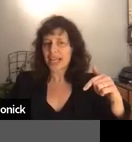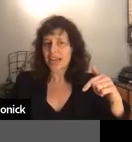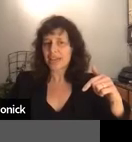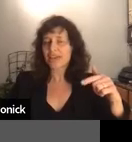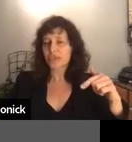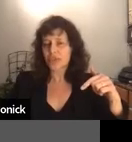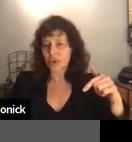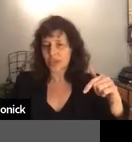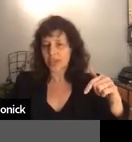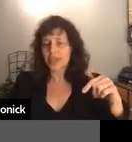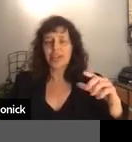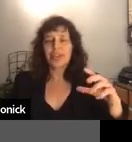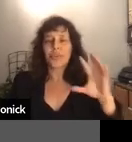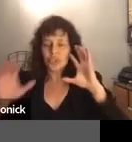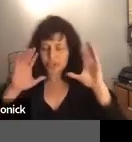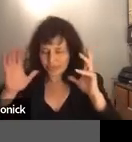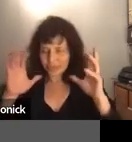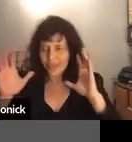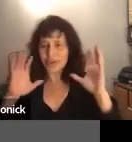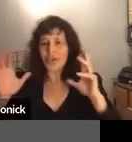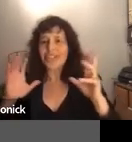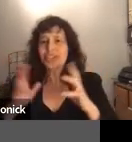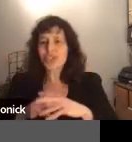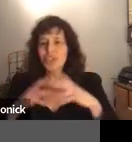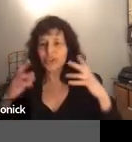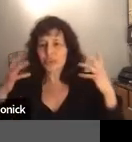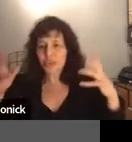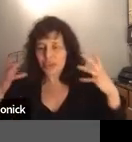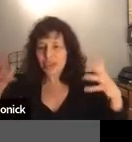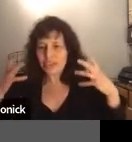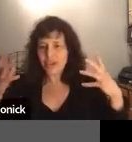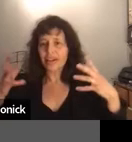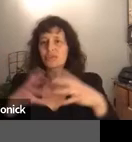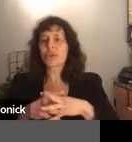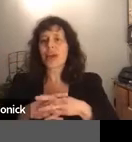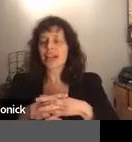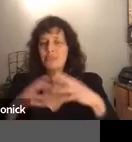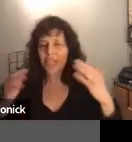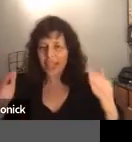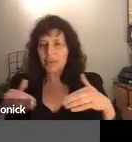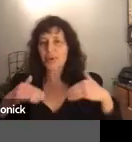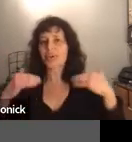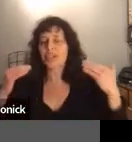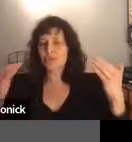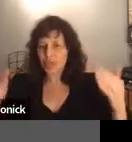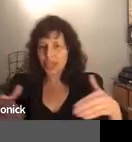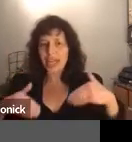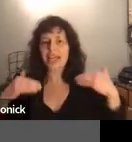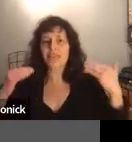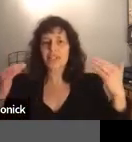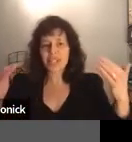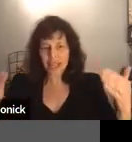like that first one, which, if there are clinicians in the room, we think of traumatic play where kids